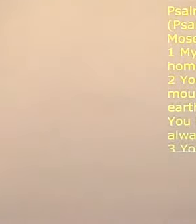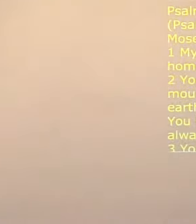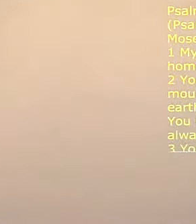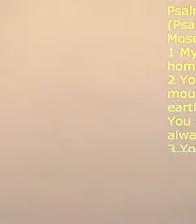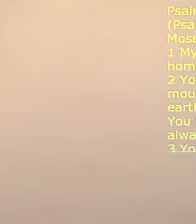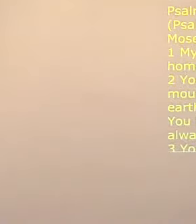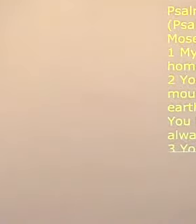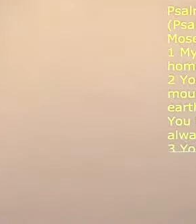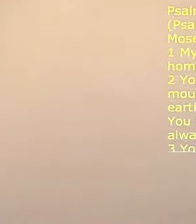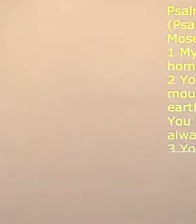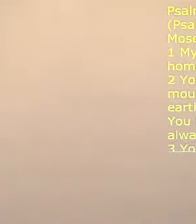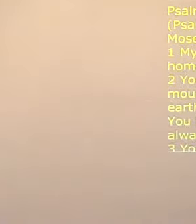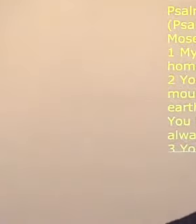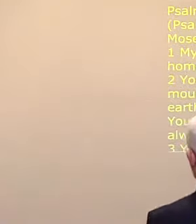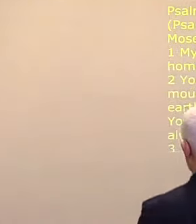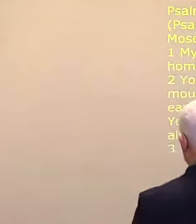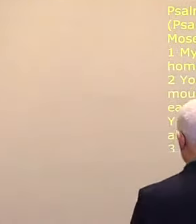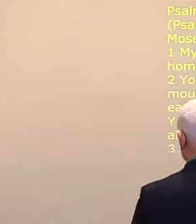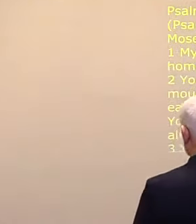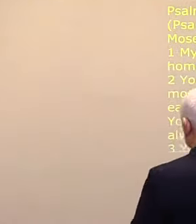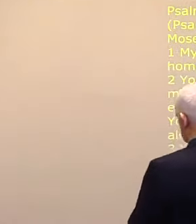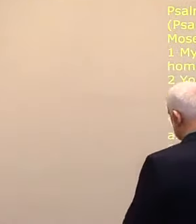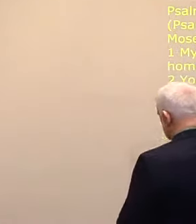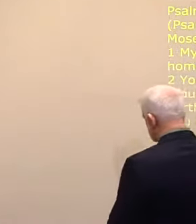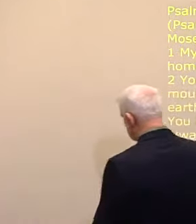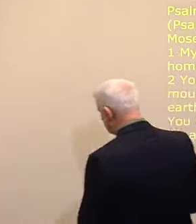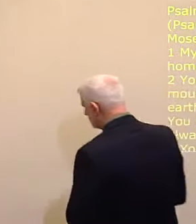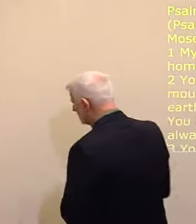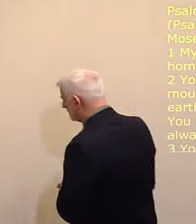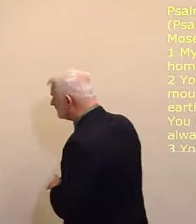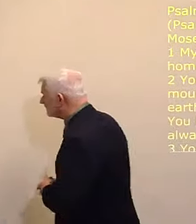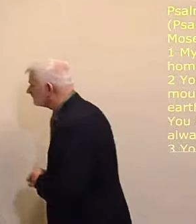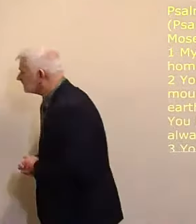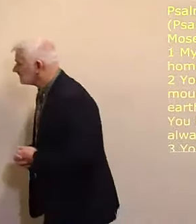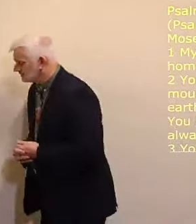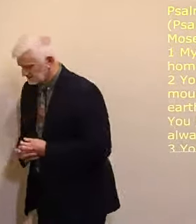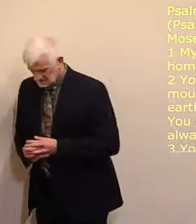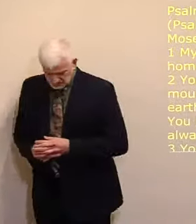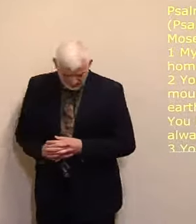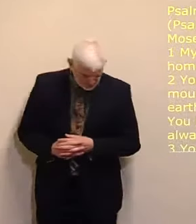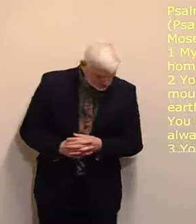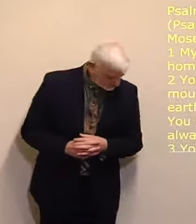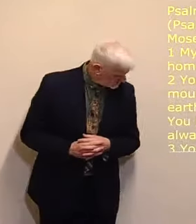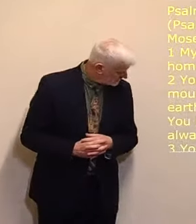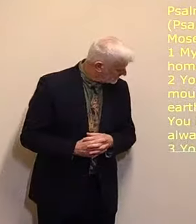Our first lecture reading is Psalm 90 Psalm 90